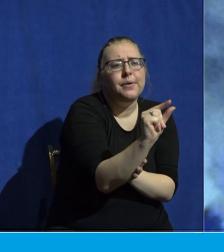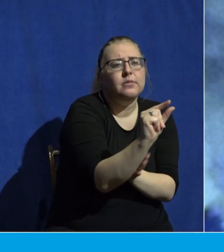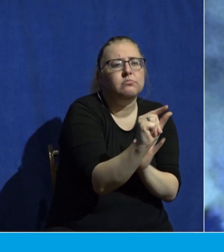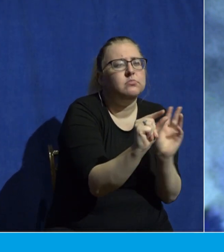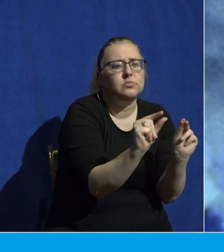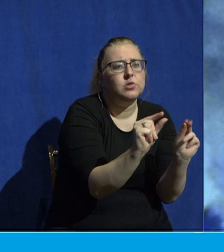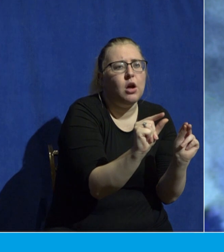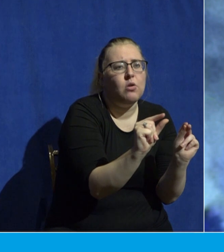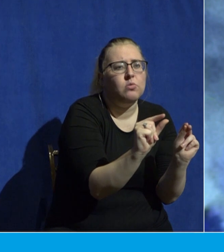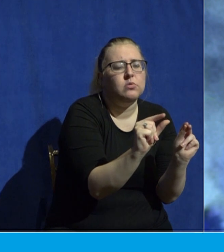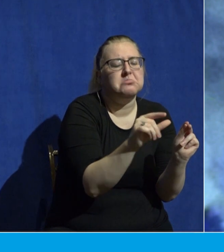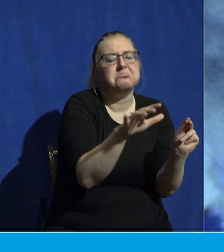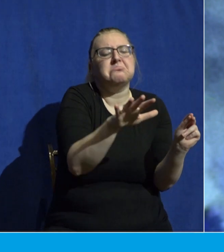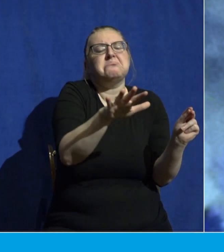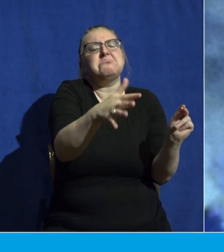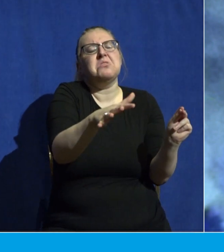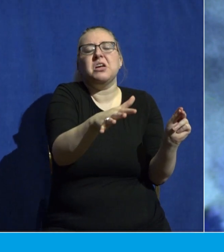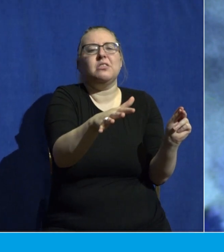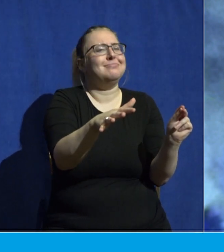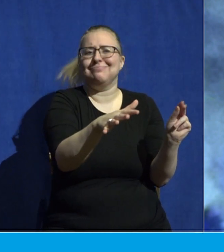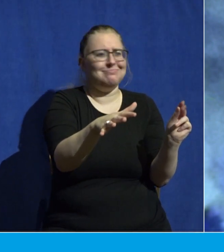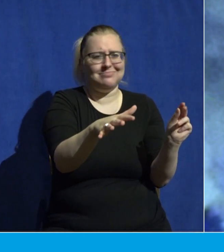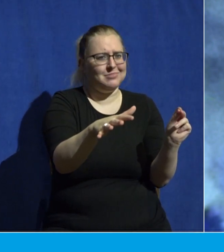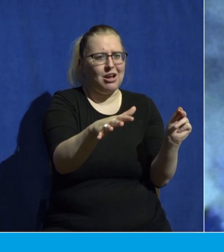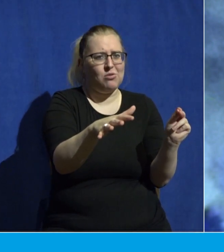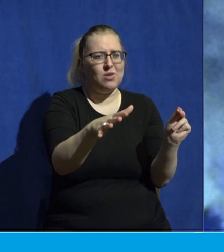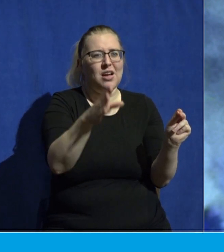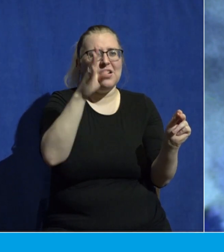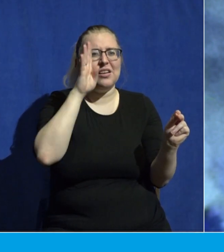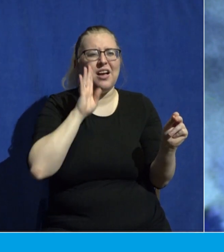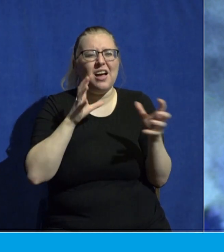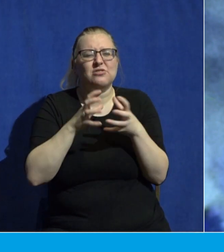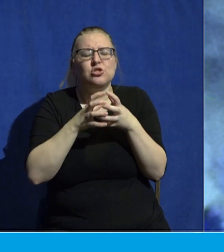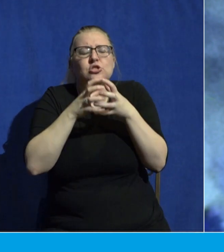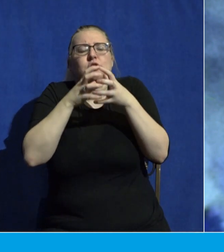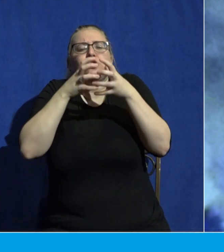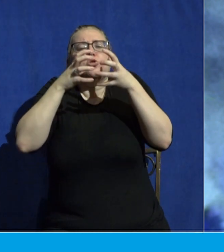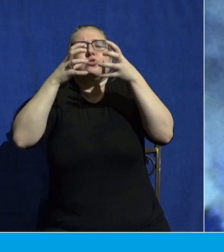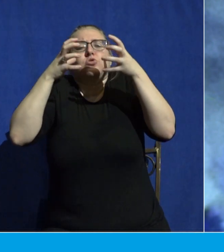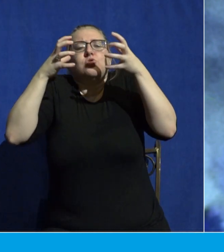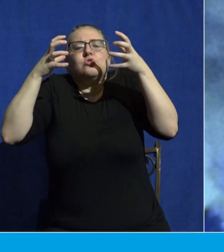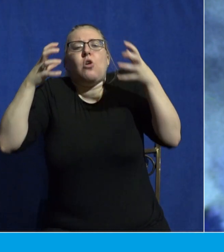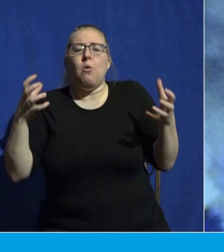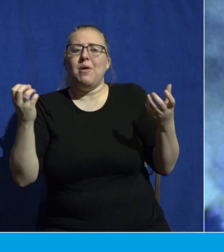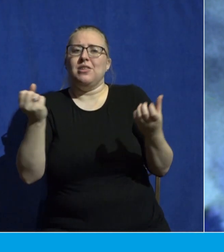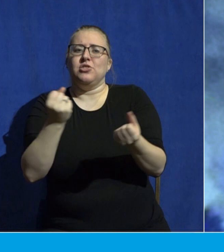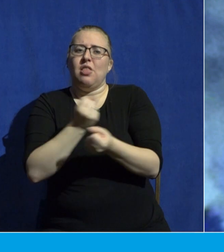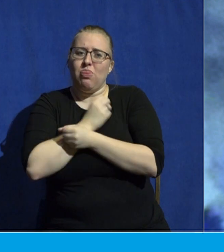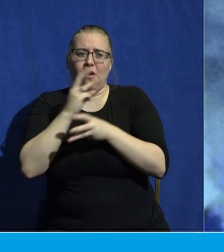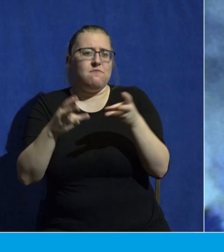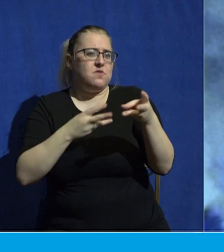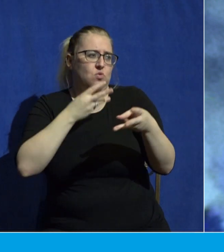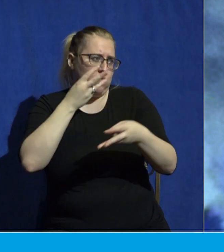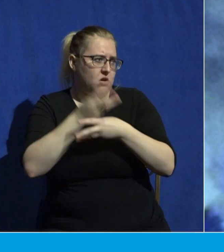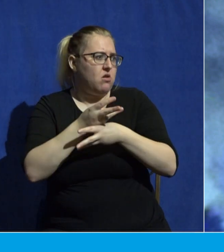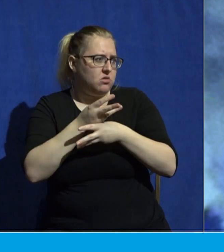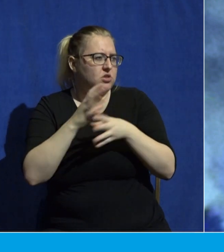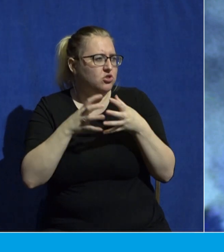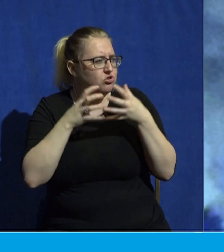Not in moderation. God so loved this world. He so loved this world. One way